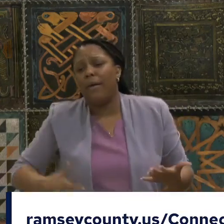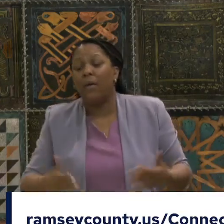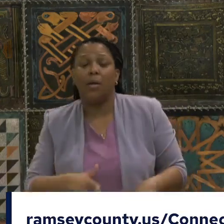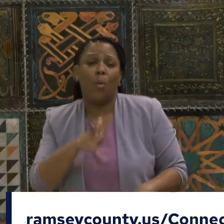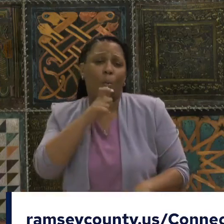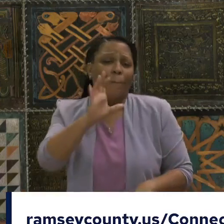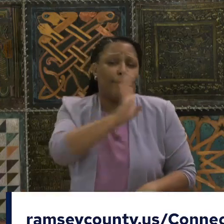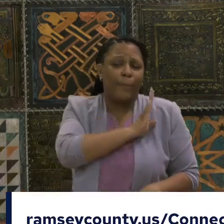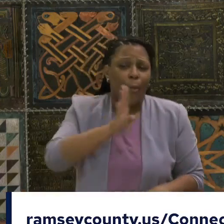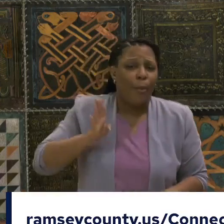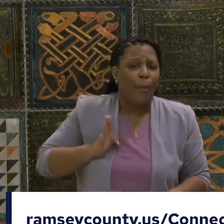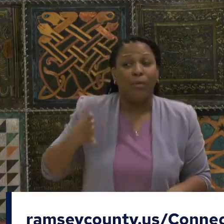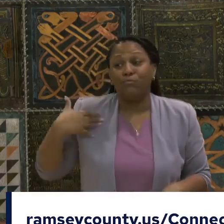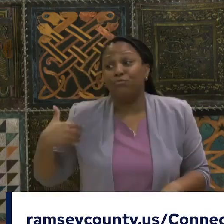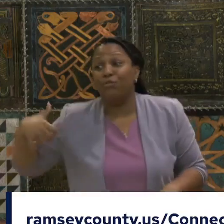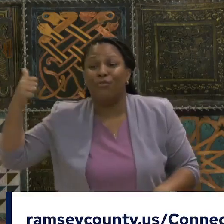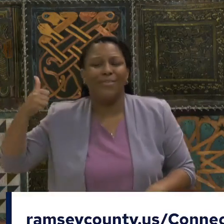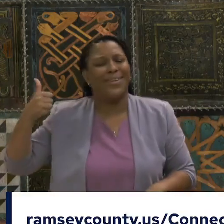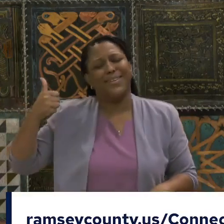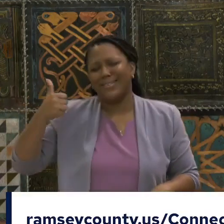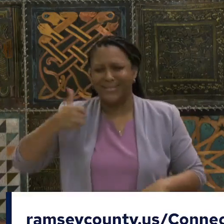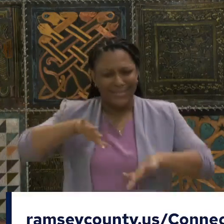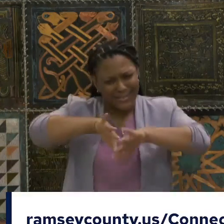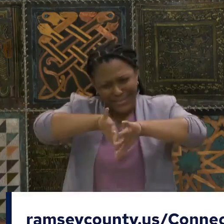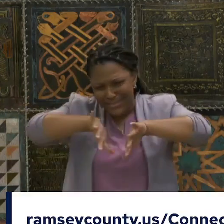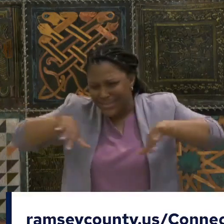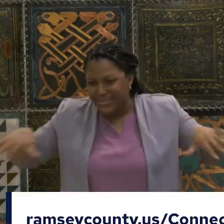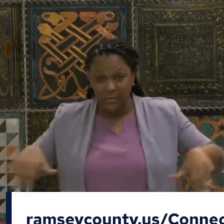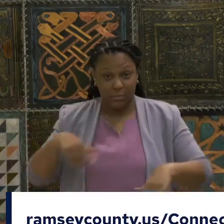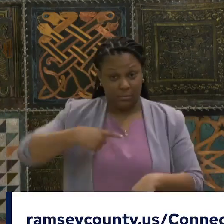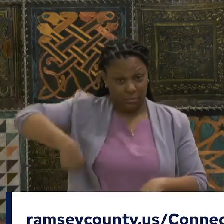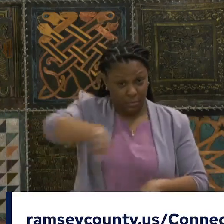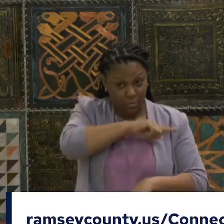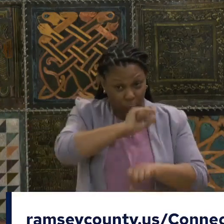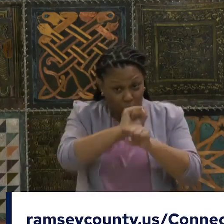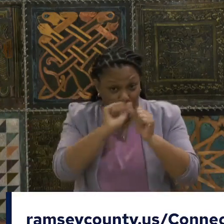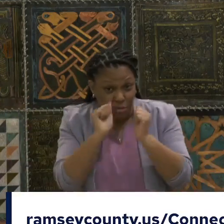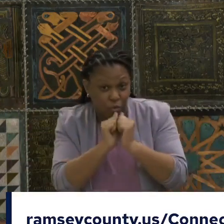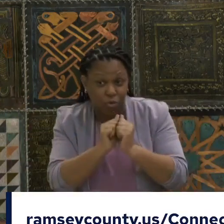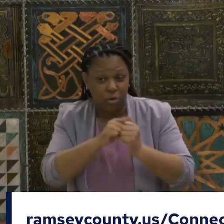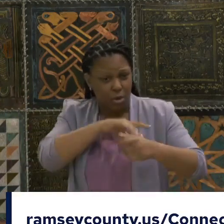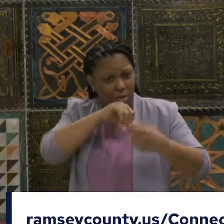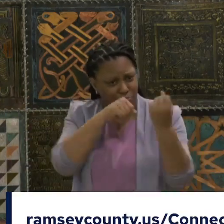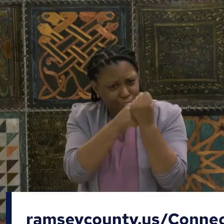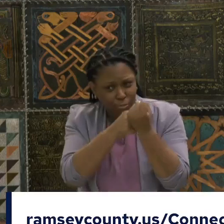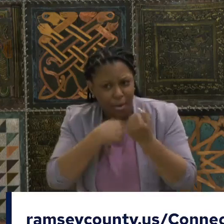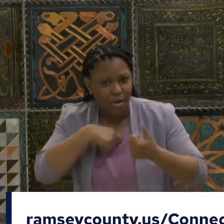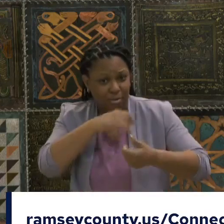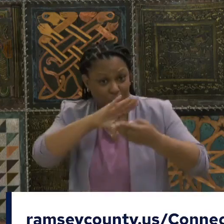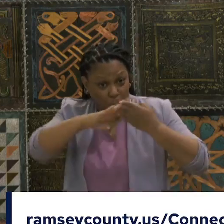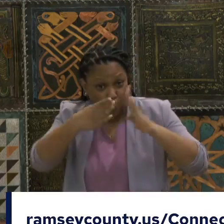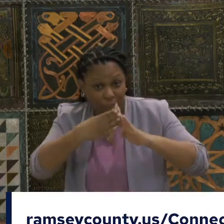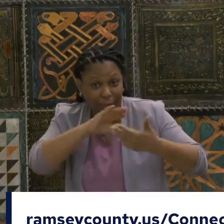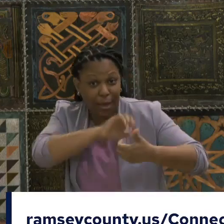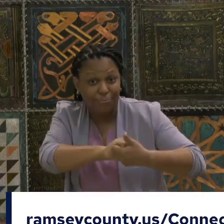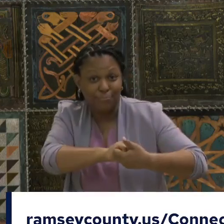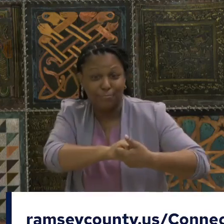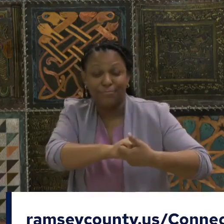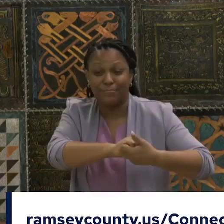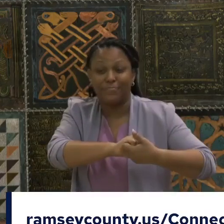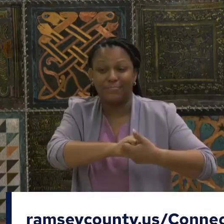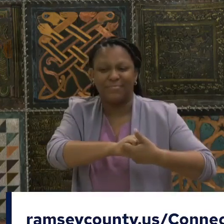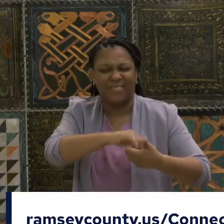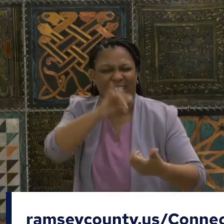mayor and your county board chair are working together on our community's behalf. I would say that there has never been